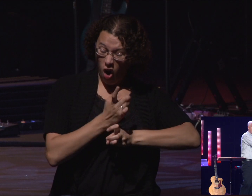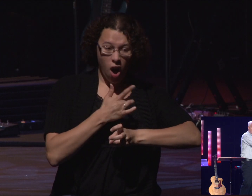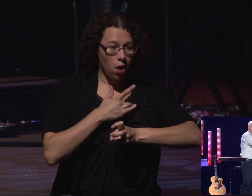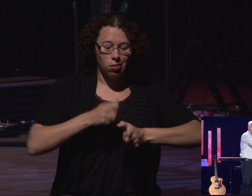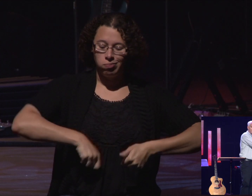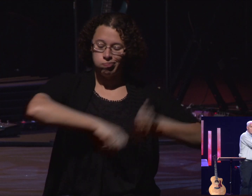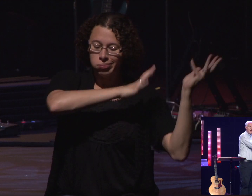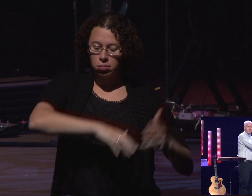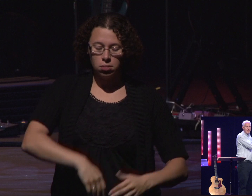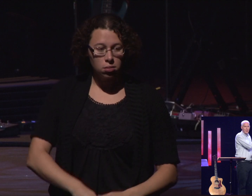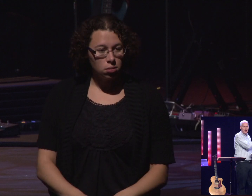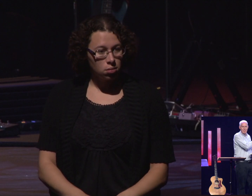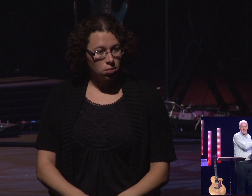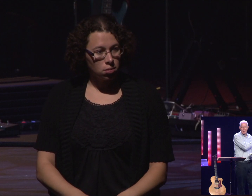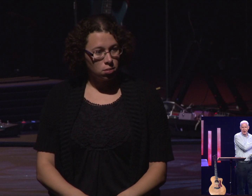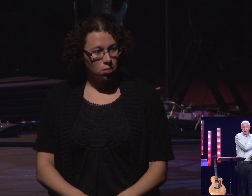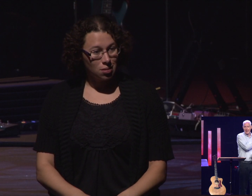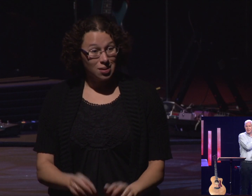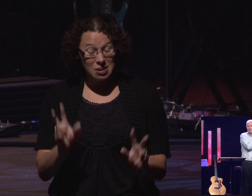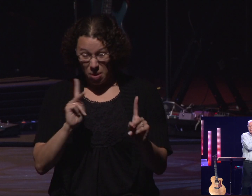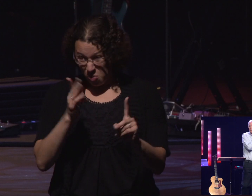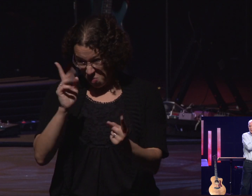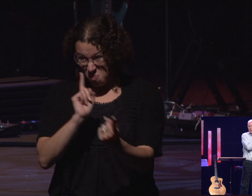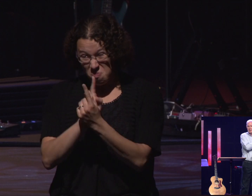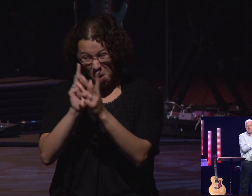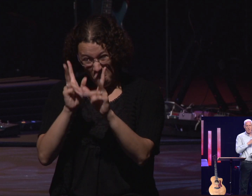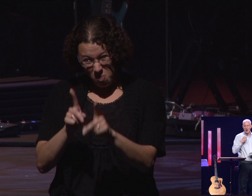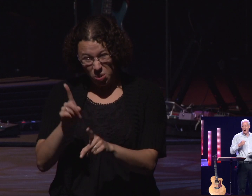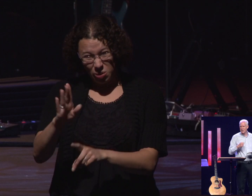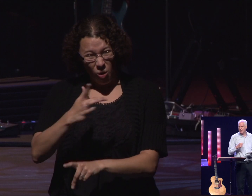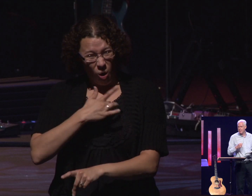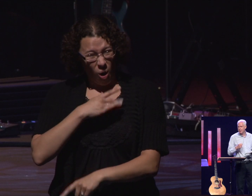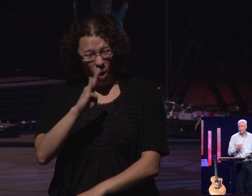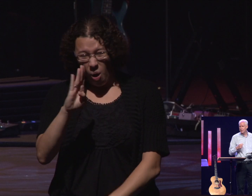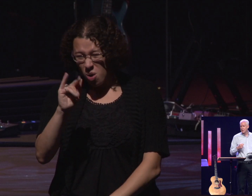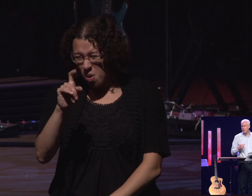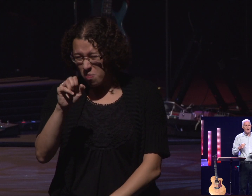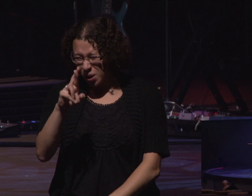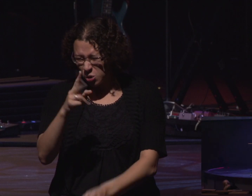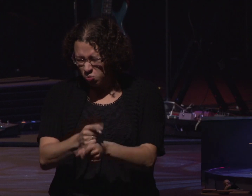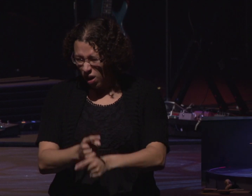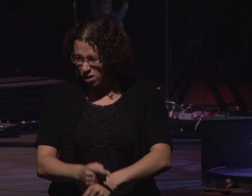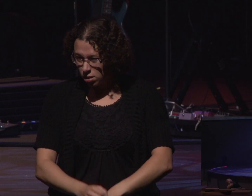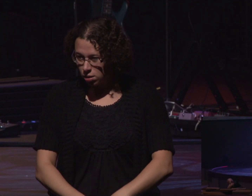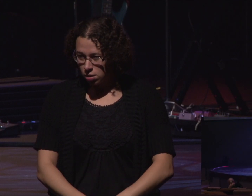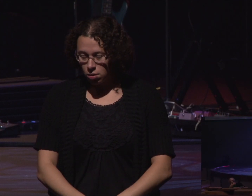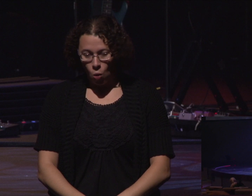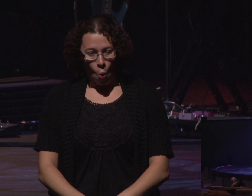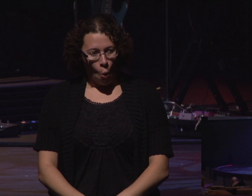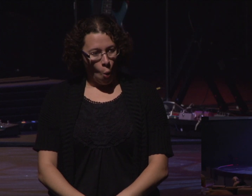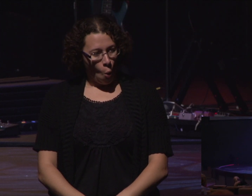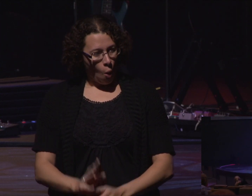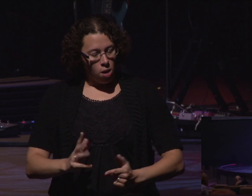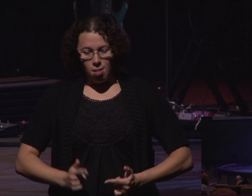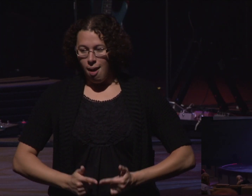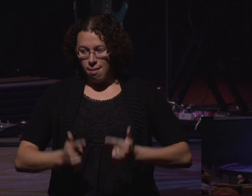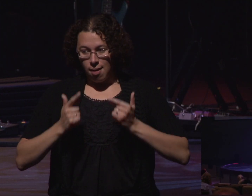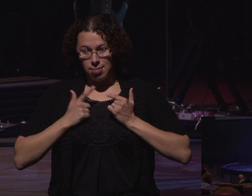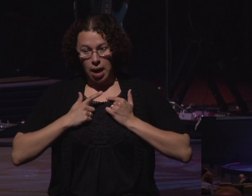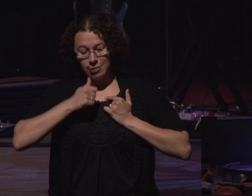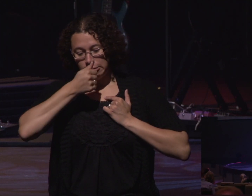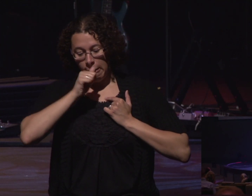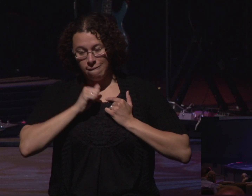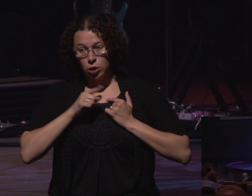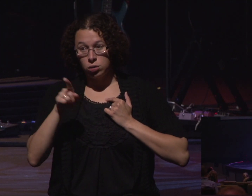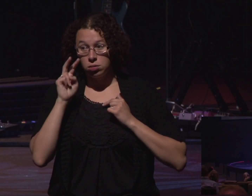That heart of stone. You've met people with a bitter heart, haven't you? And they're just hard people. They've been through life and it shows. you just think, whoa, man,